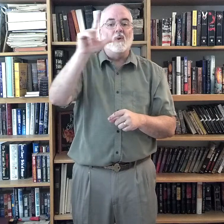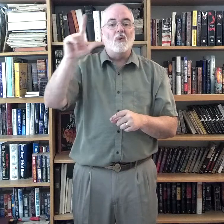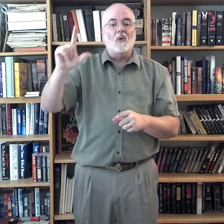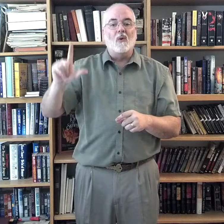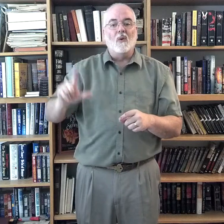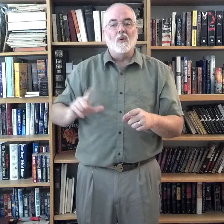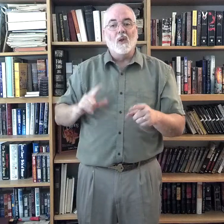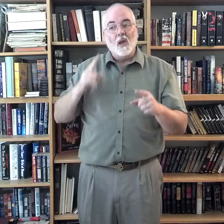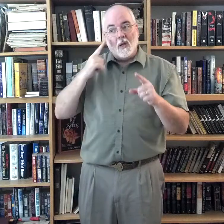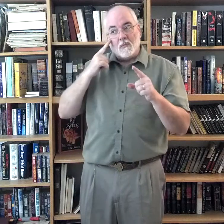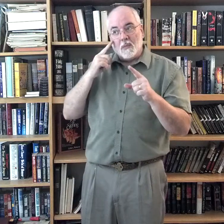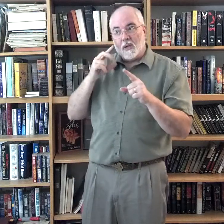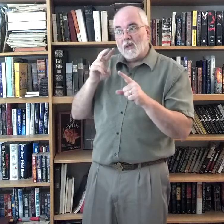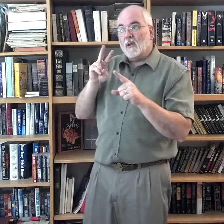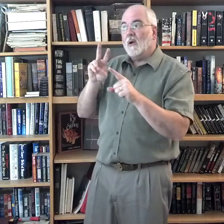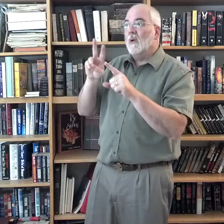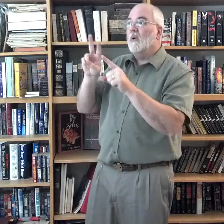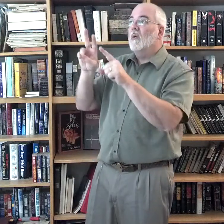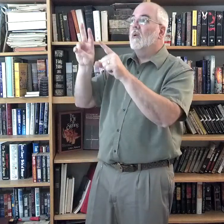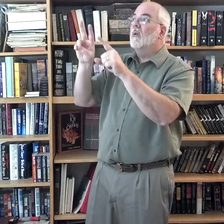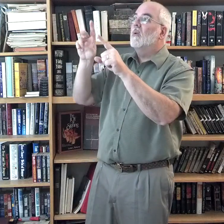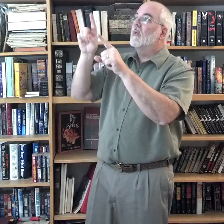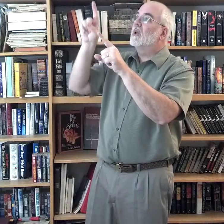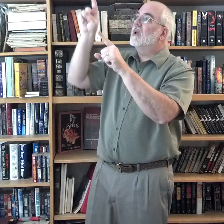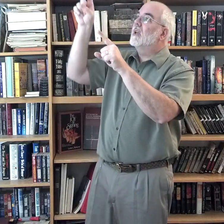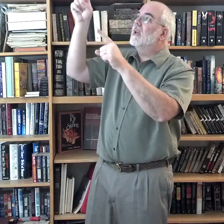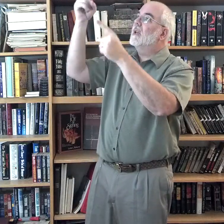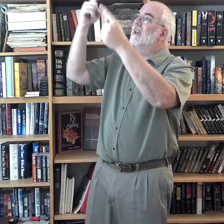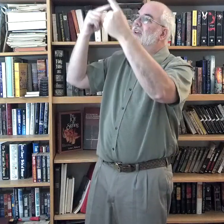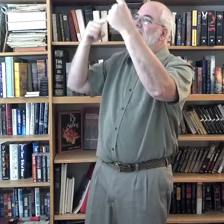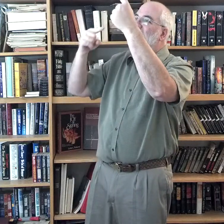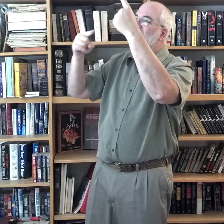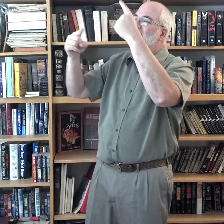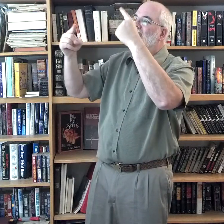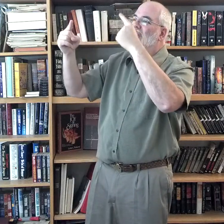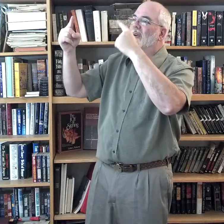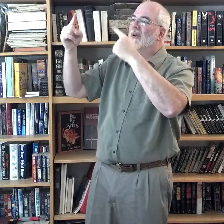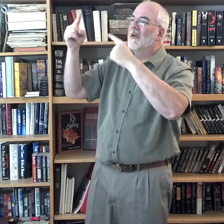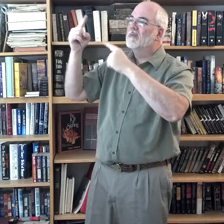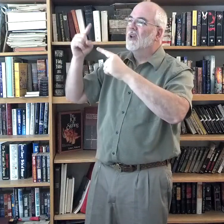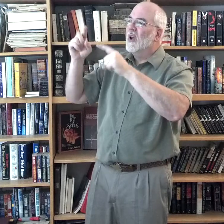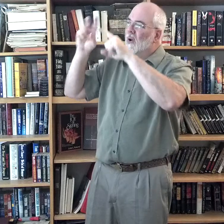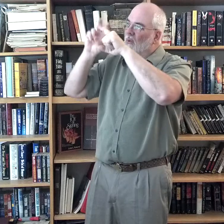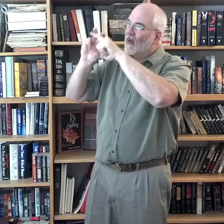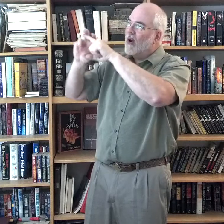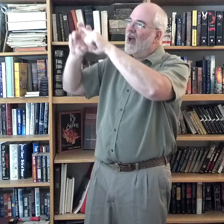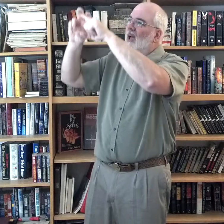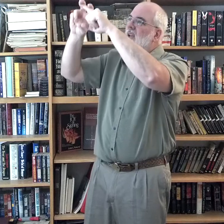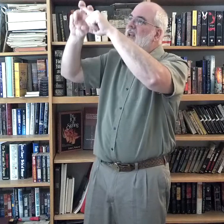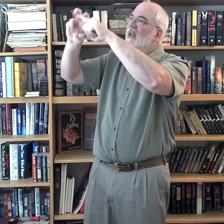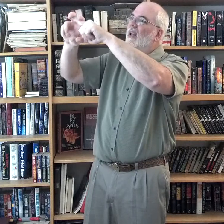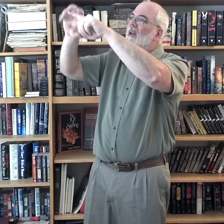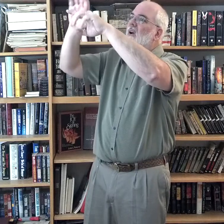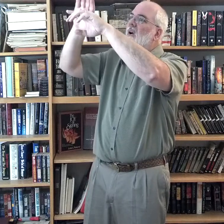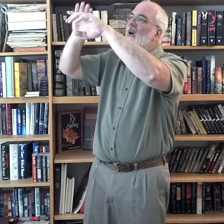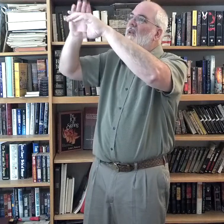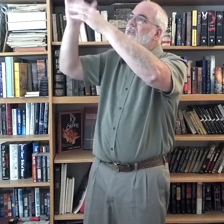Behold, he comes, riding on the